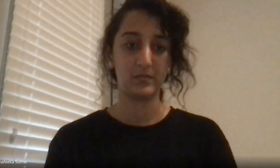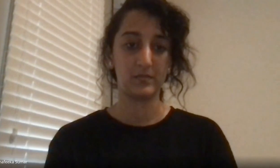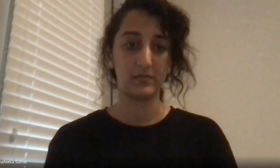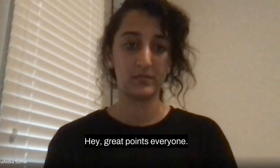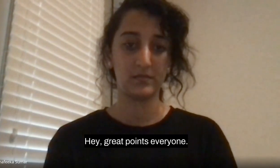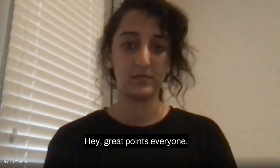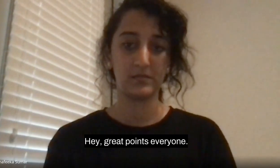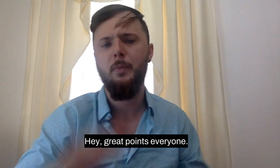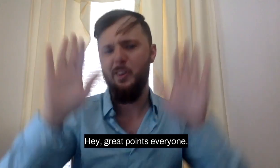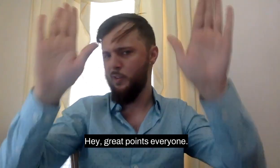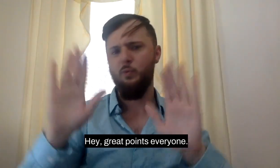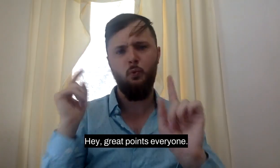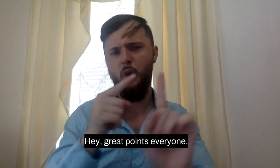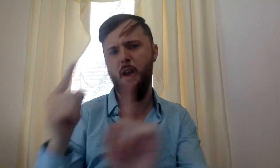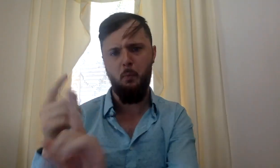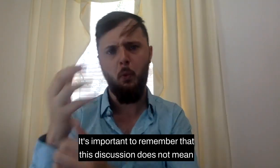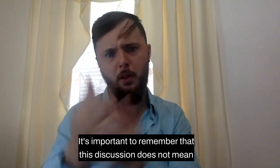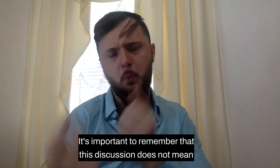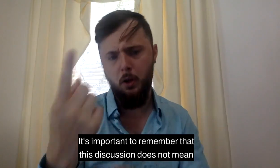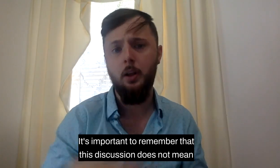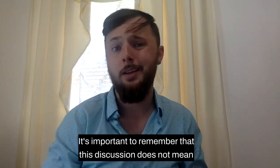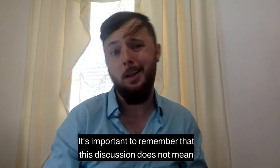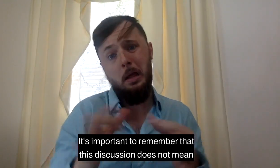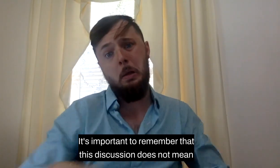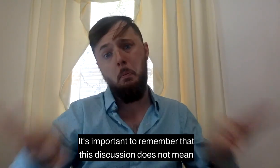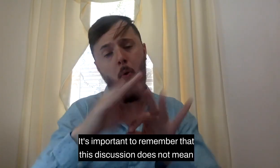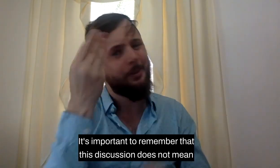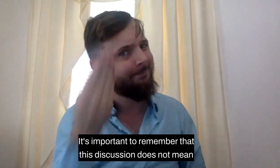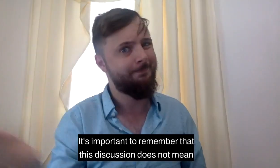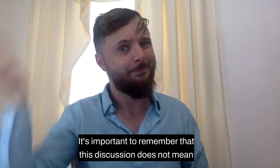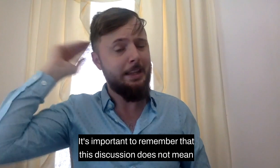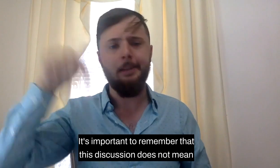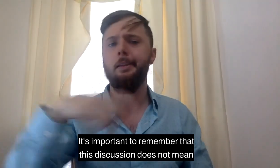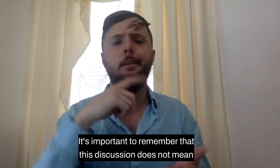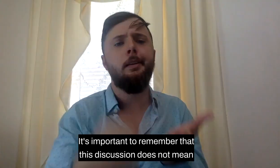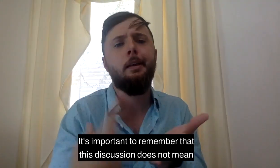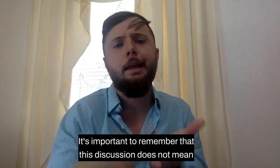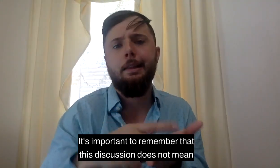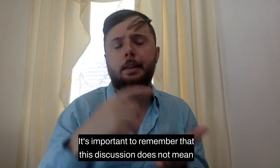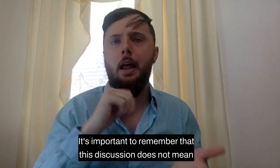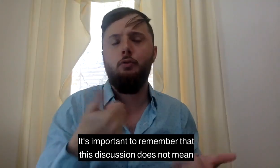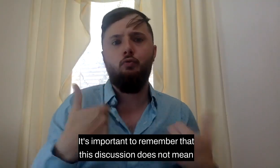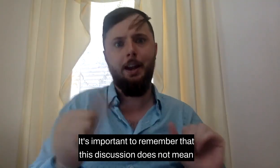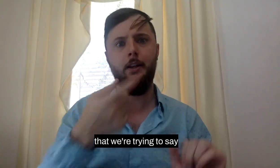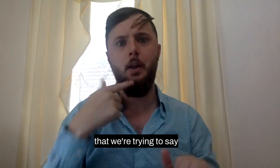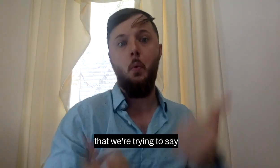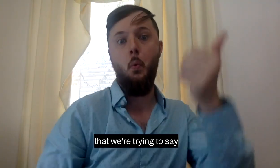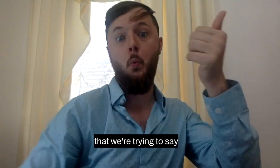Hey, great points, everyone. It's important to remember that this discussion does not mean that we're trying